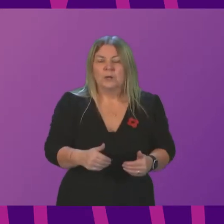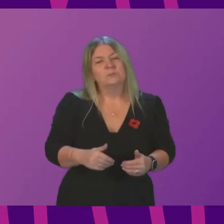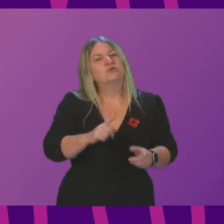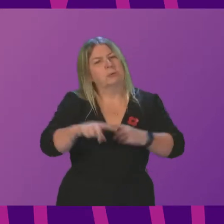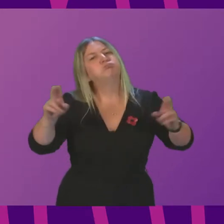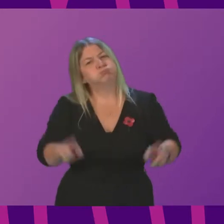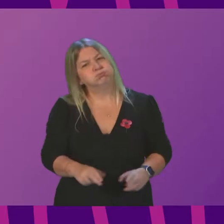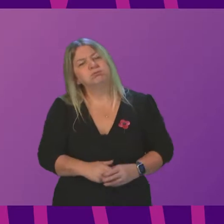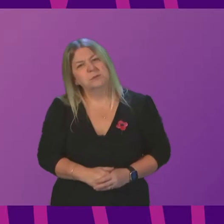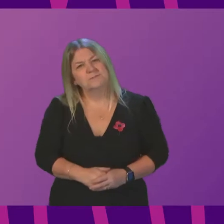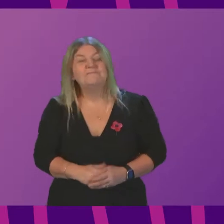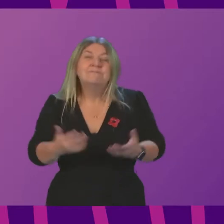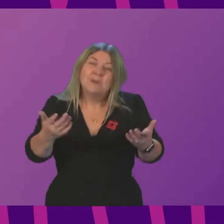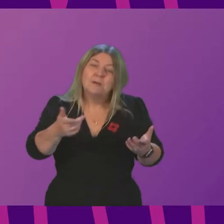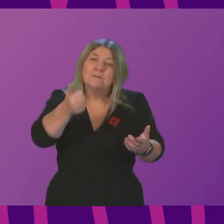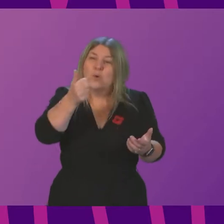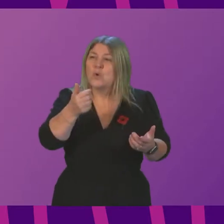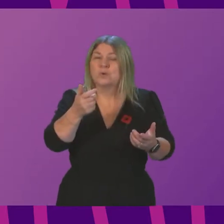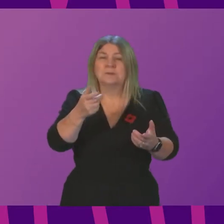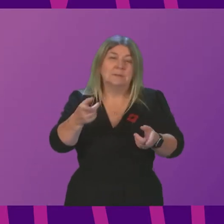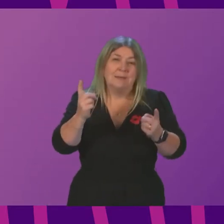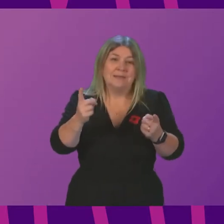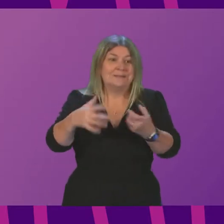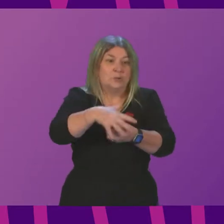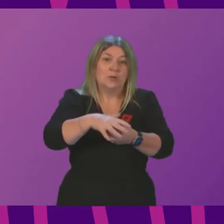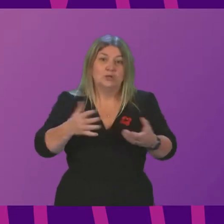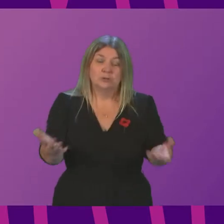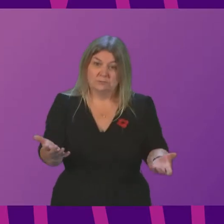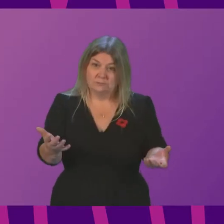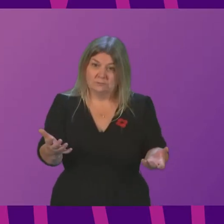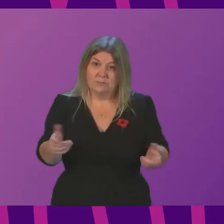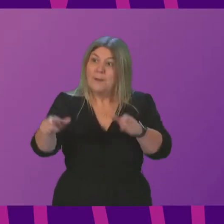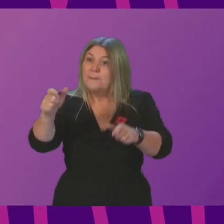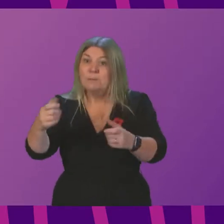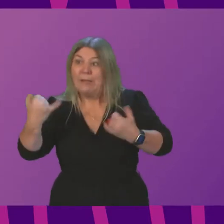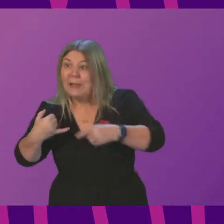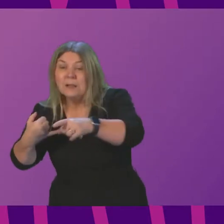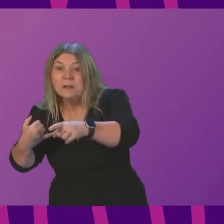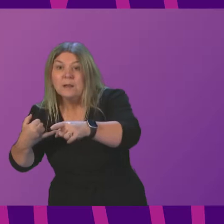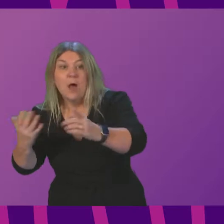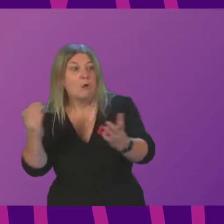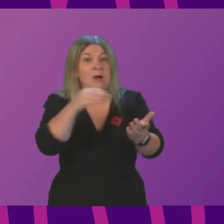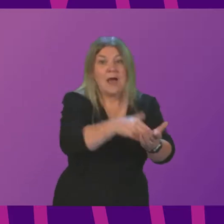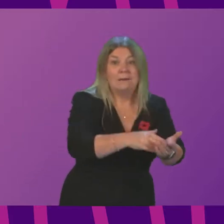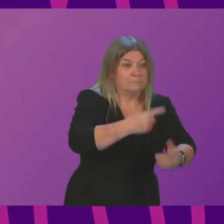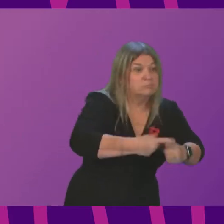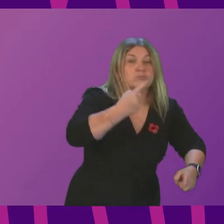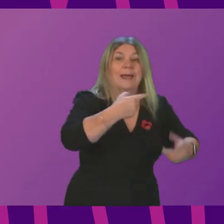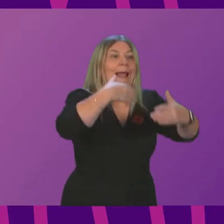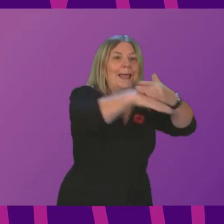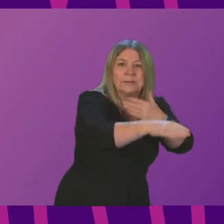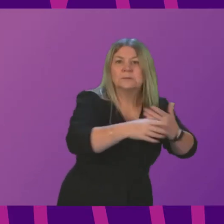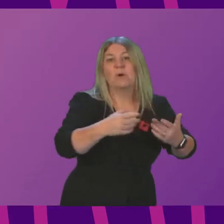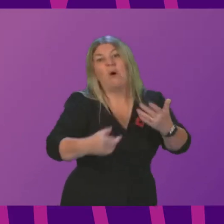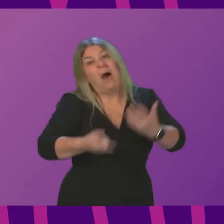conditions and the circumstances of individual patients as they arrive and as they are presented to hospital. But those clinical judgments